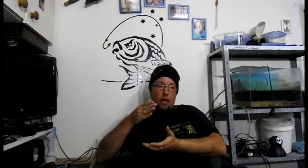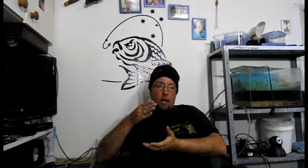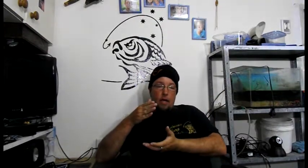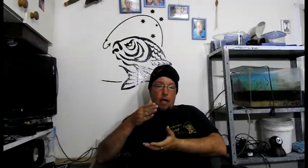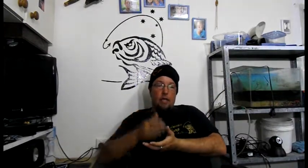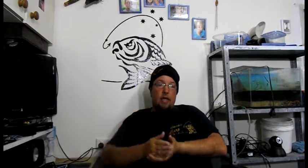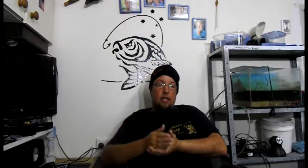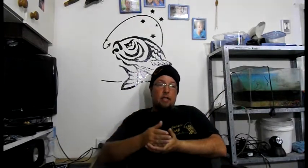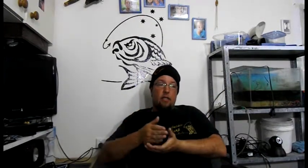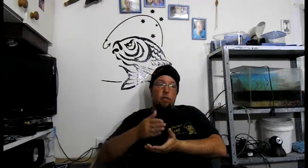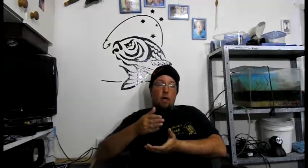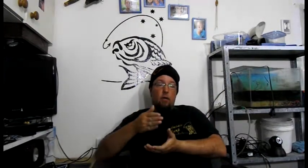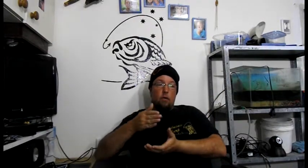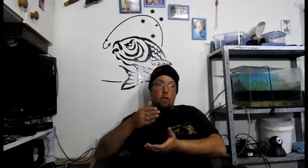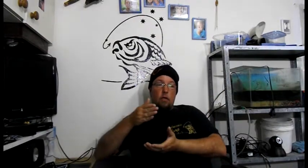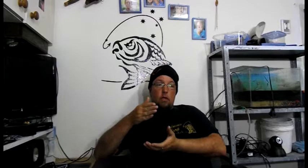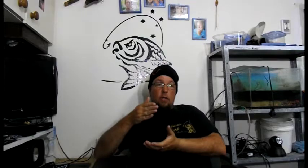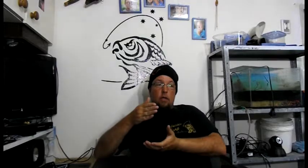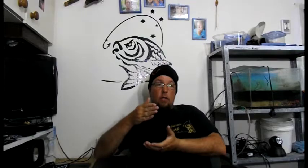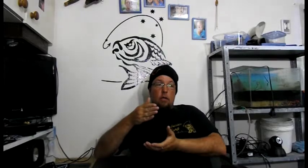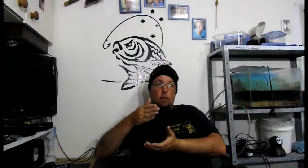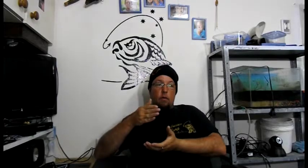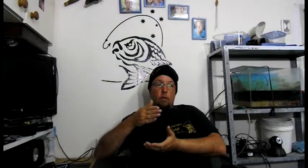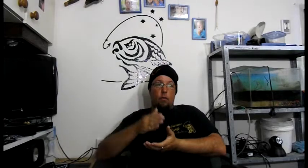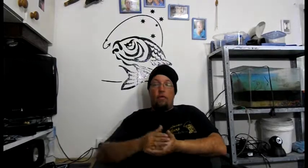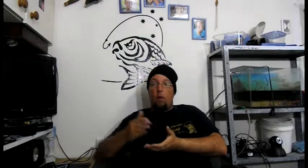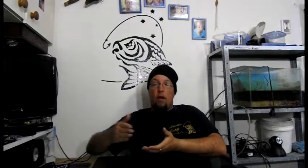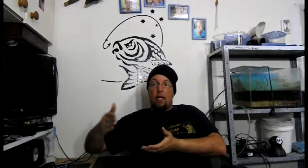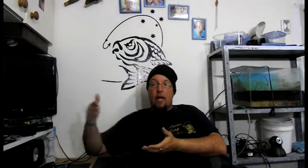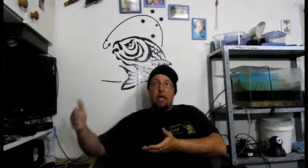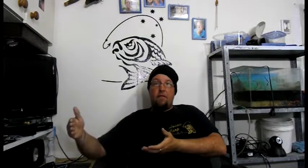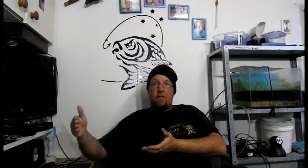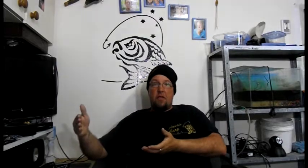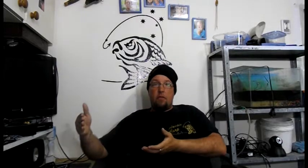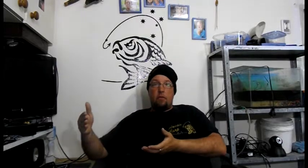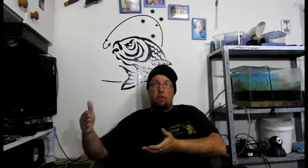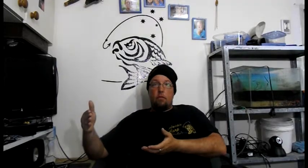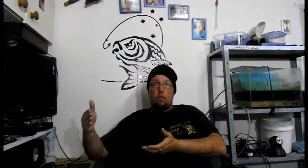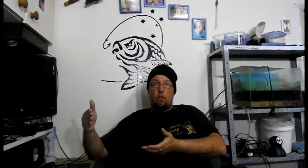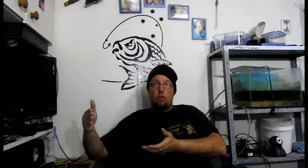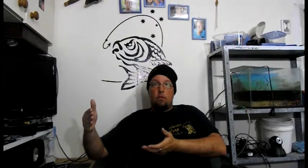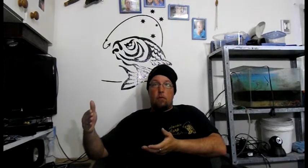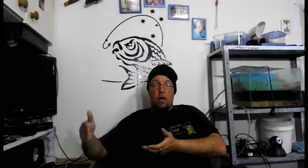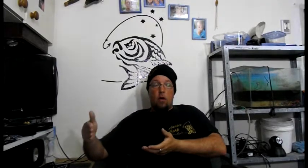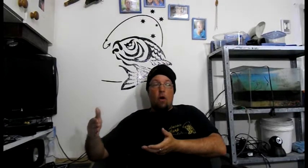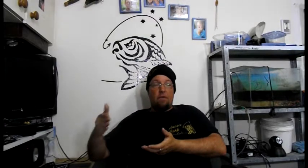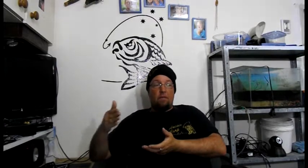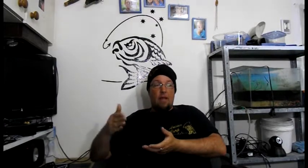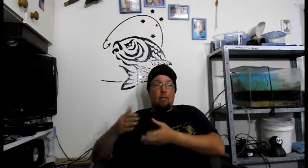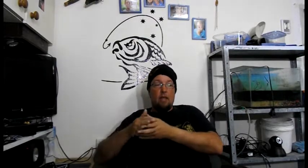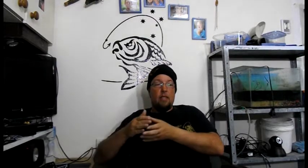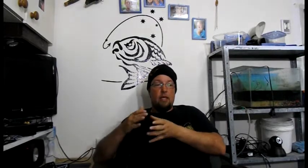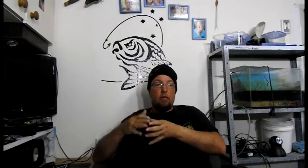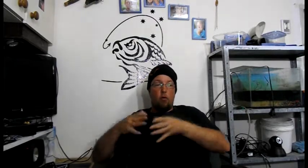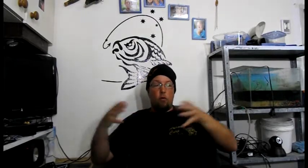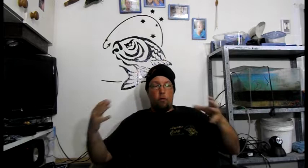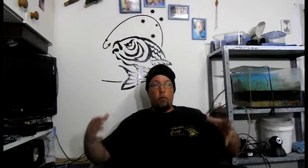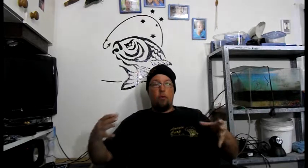In that sense as well, with all our native fish dying off, that means there's more room